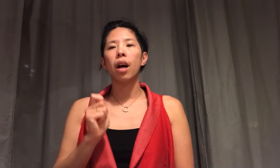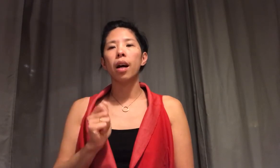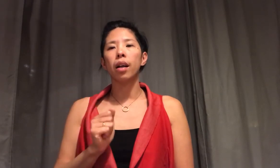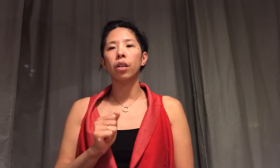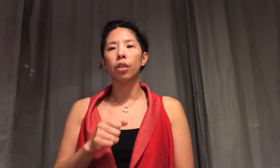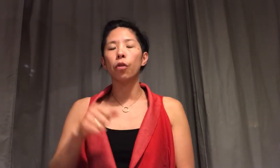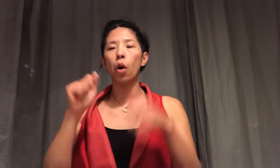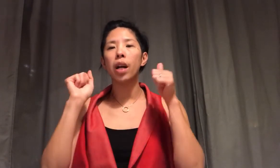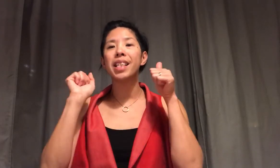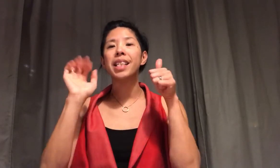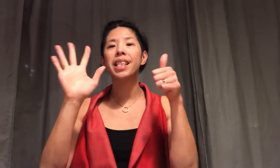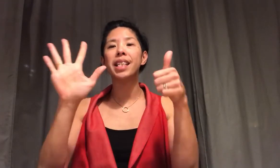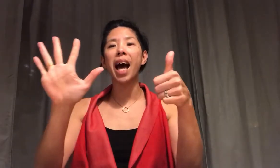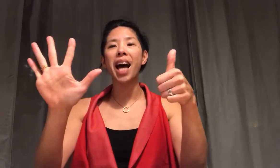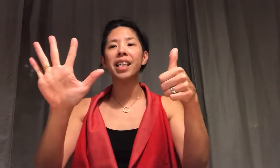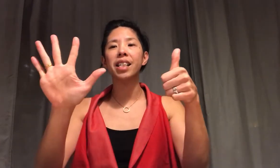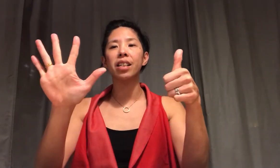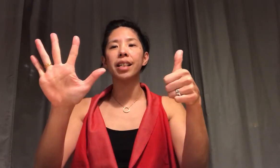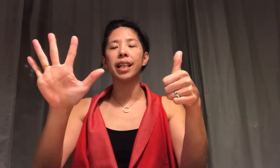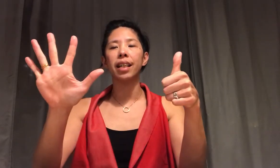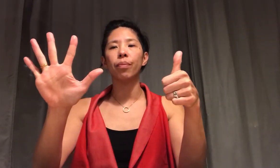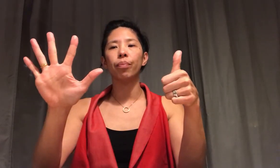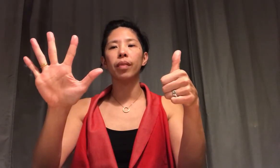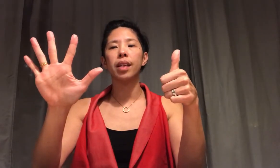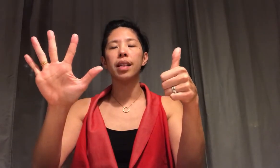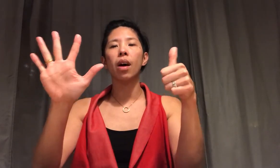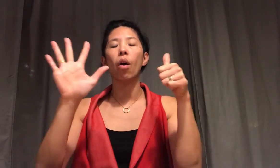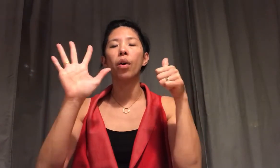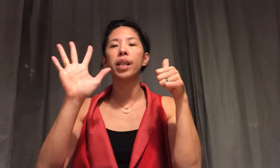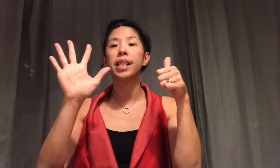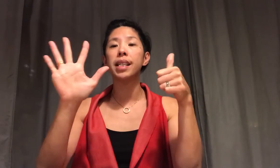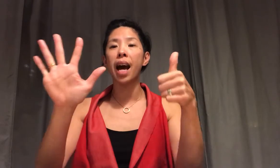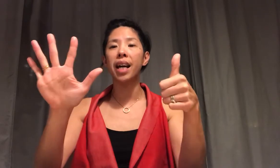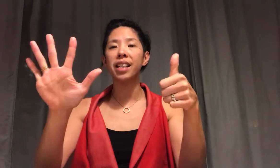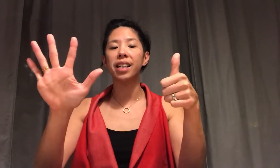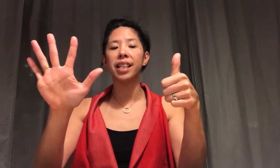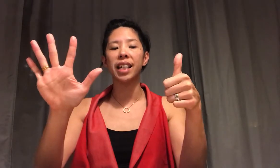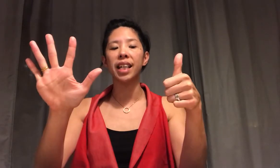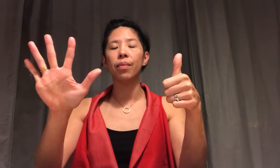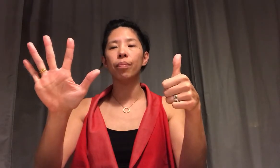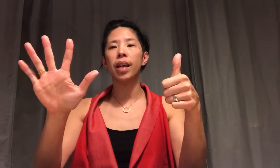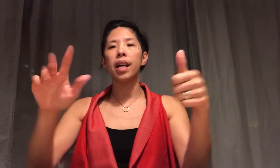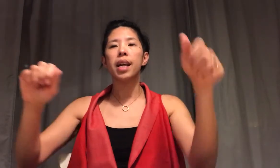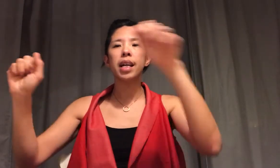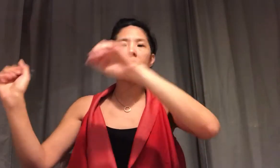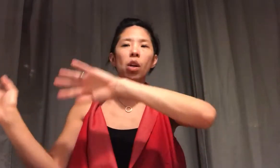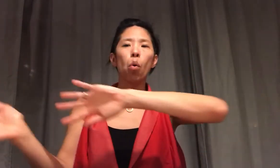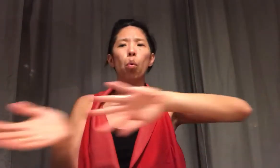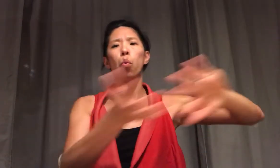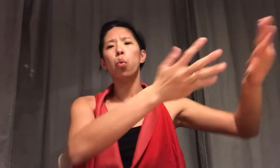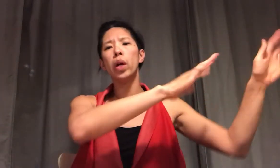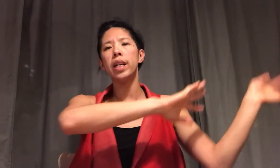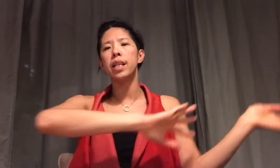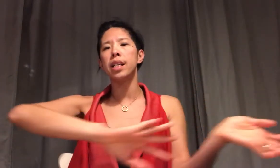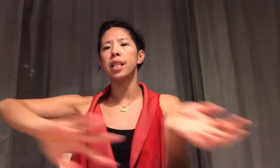Look for Saturday. On Saturday, it's windy.